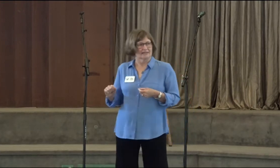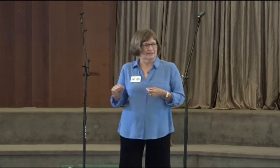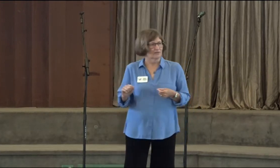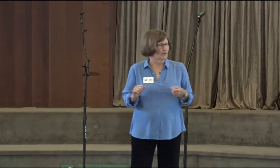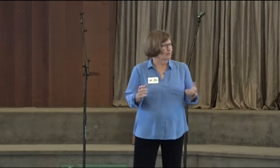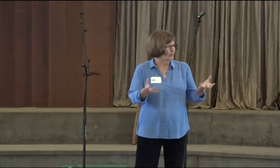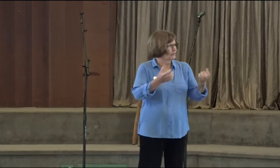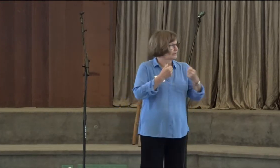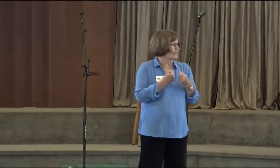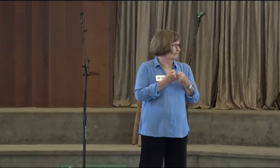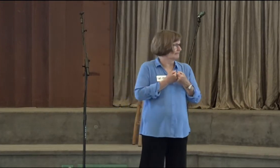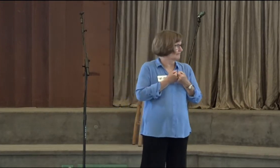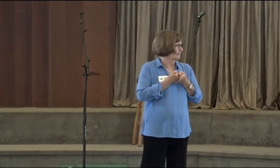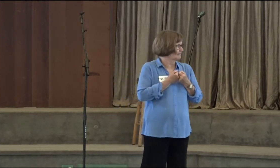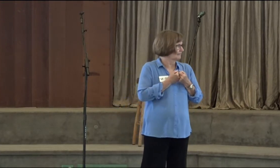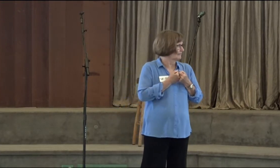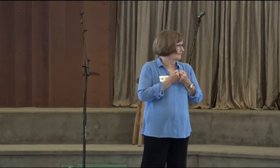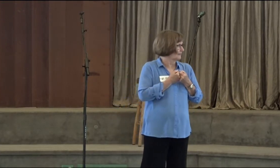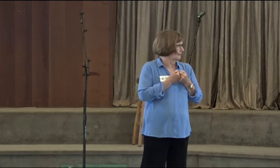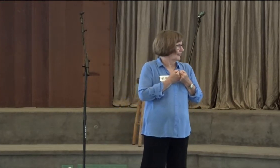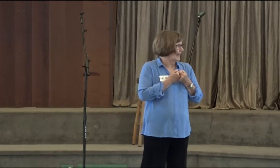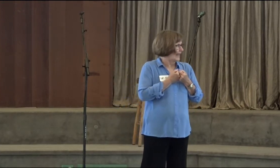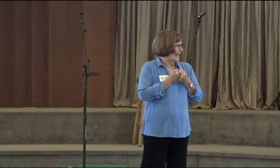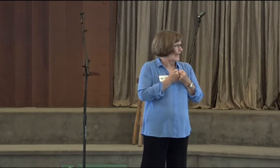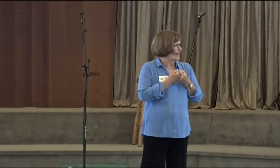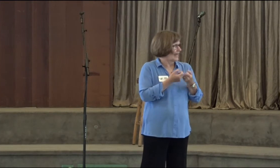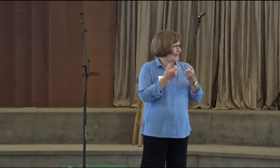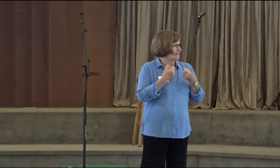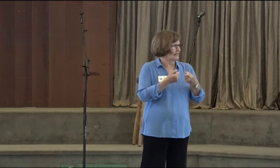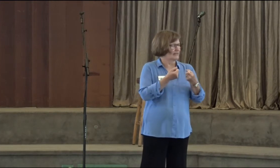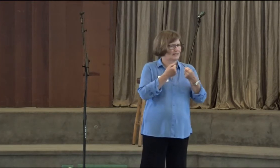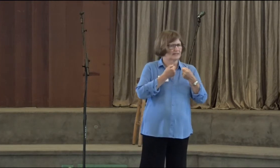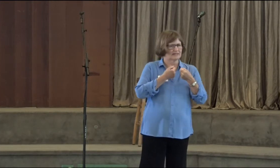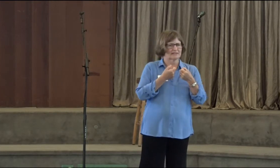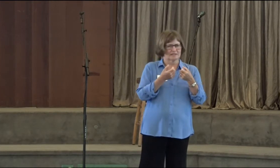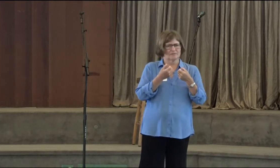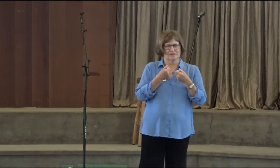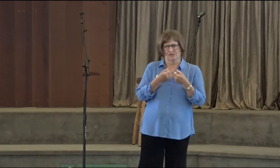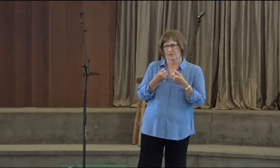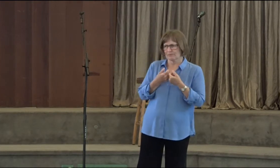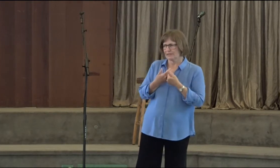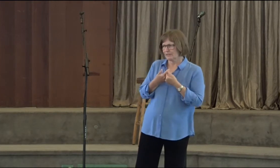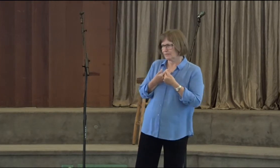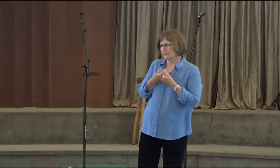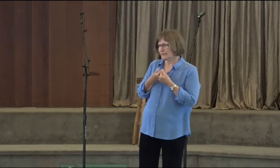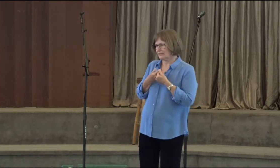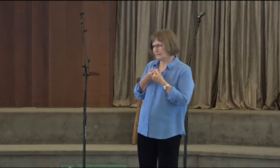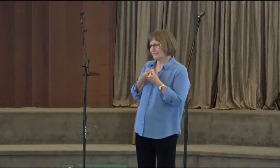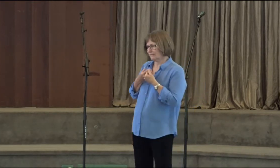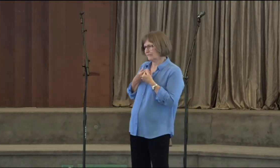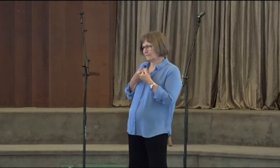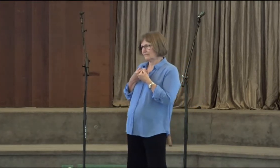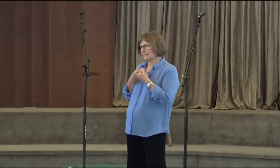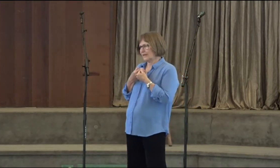And we pulled him in. And having these spiritual principles,